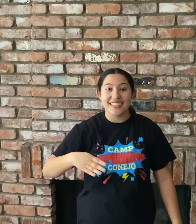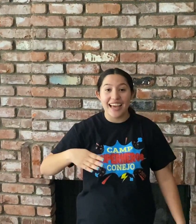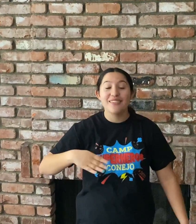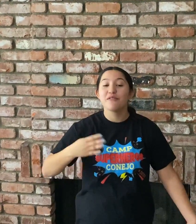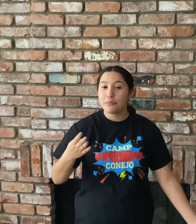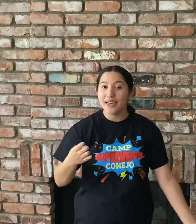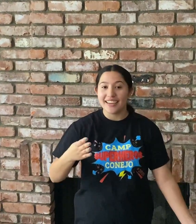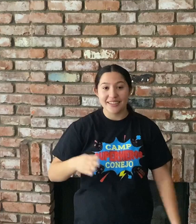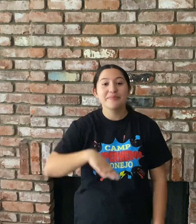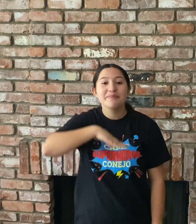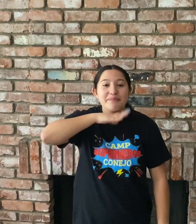the sign for pig.